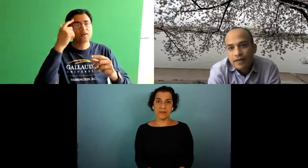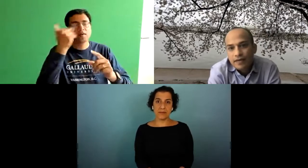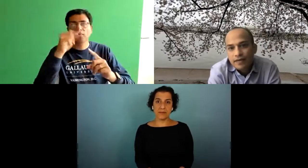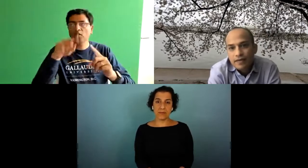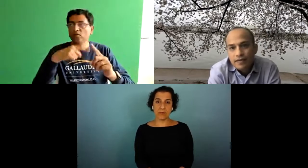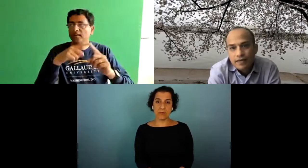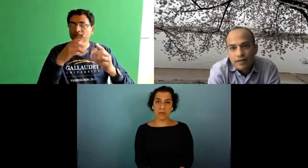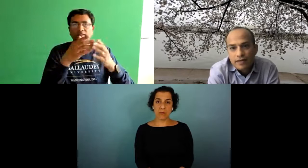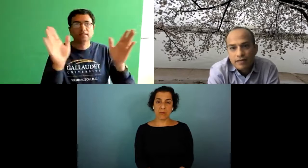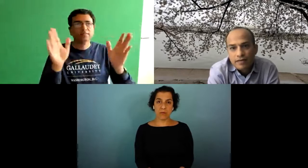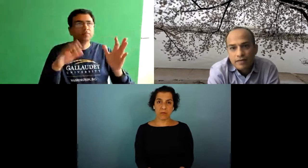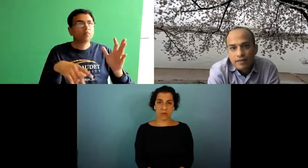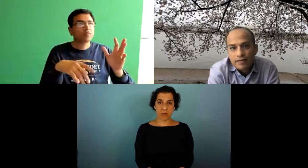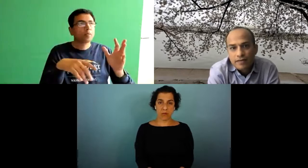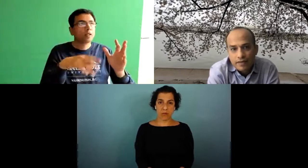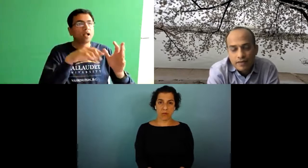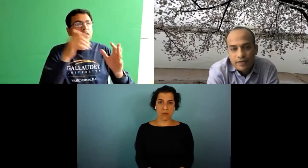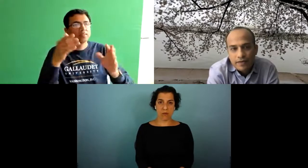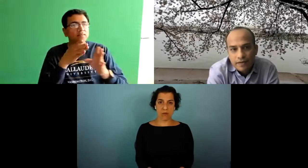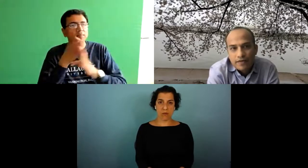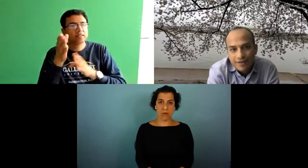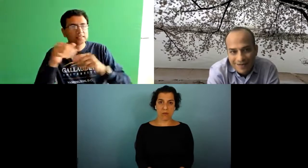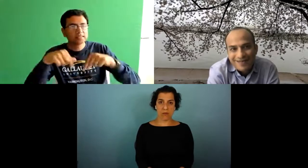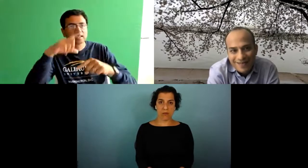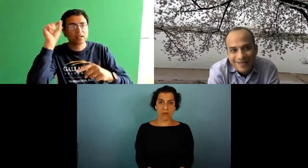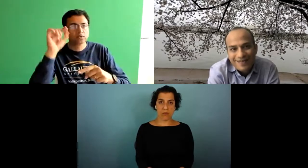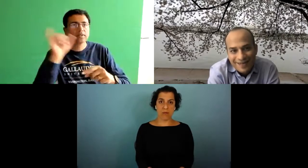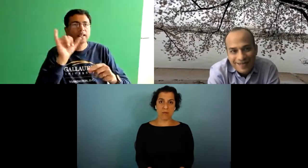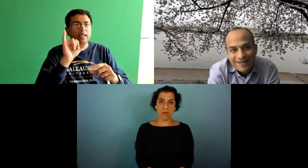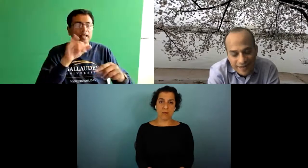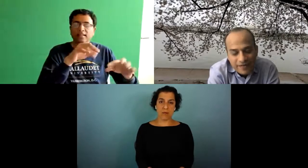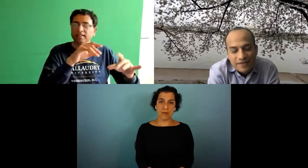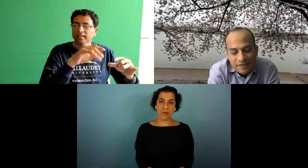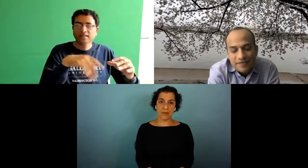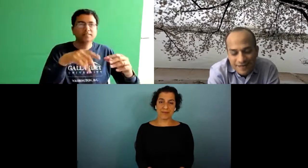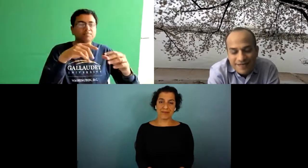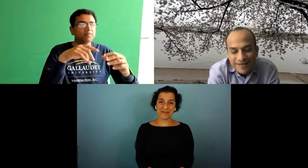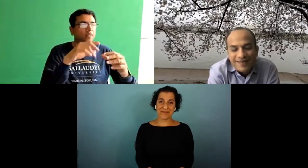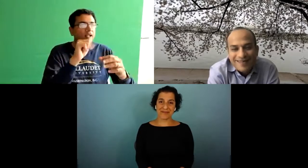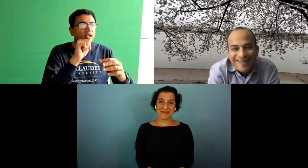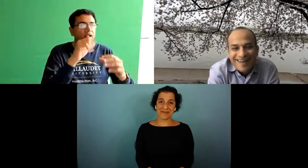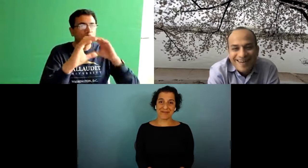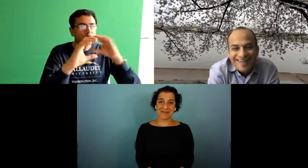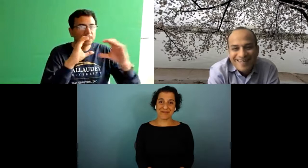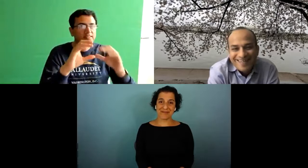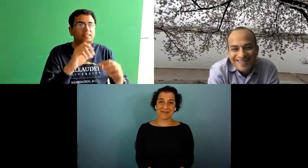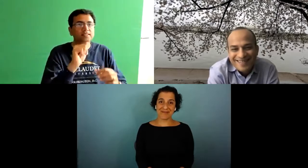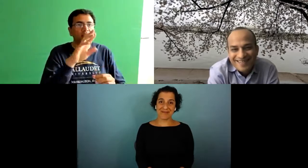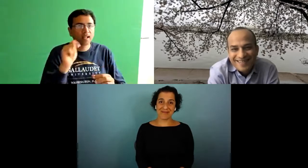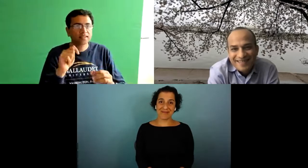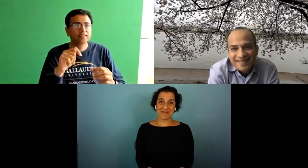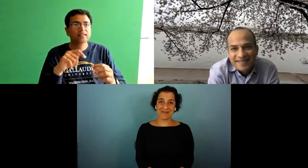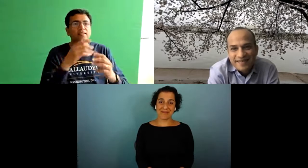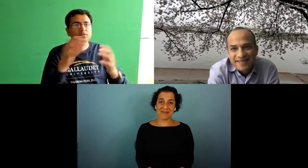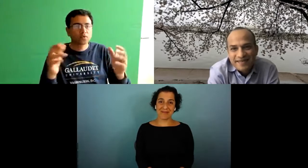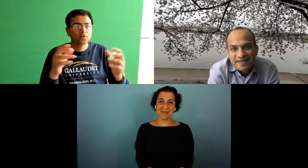well first i'll actually go back a moment i forgot to mention another major that we have at gallery all that that is related